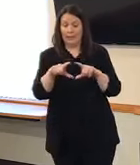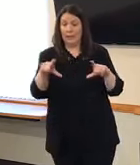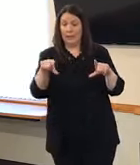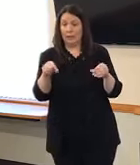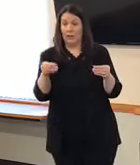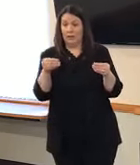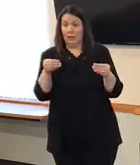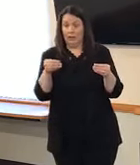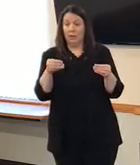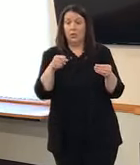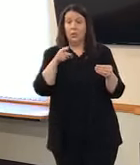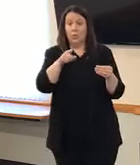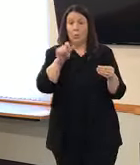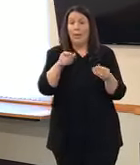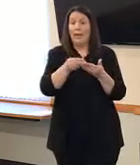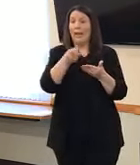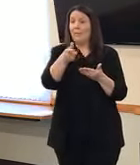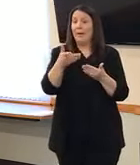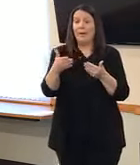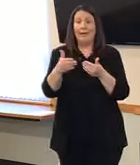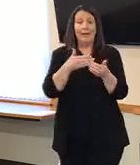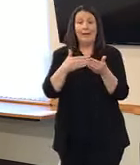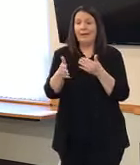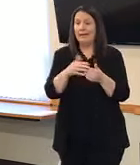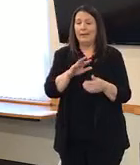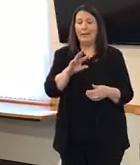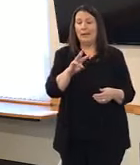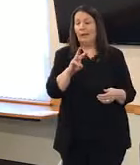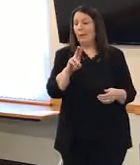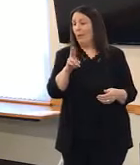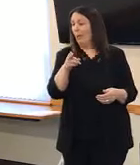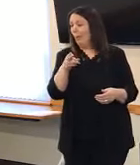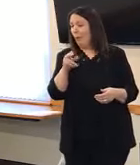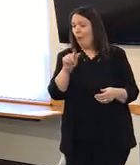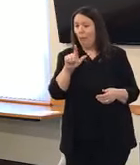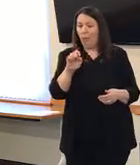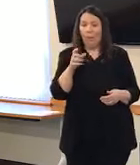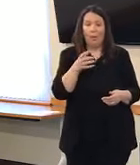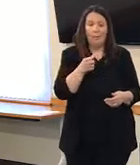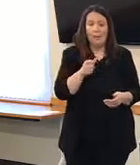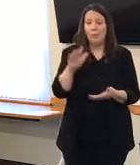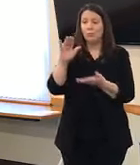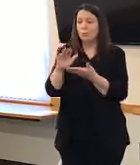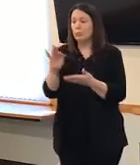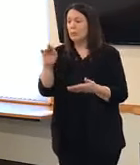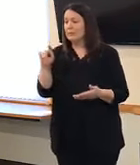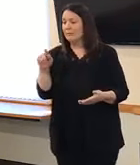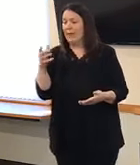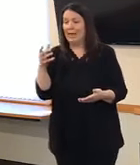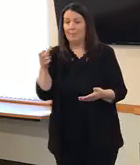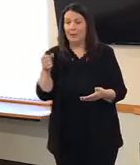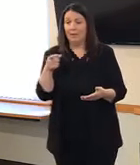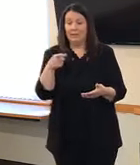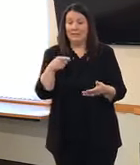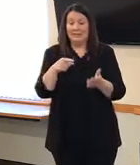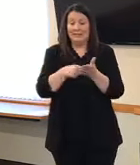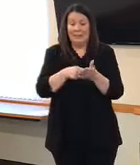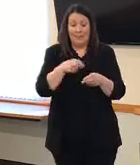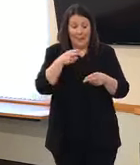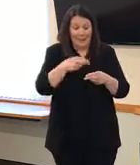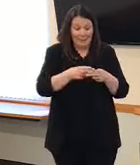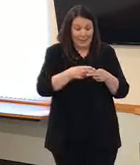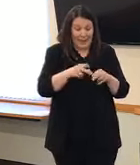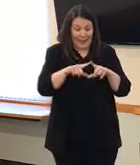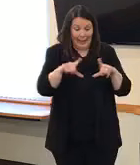product, whether it is whole milk or reduced fat milk, but not necessarily match what was required